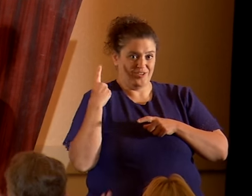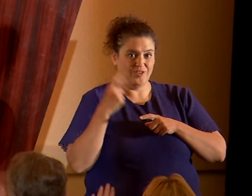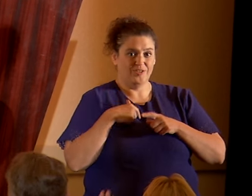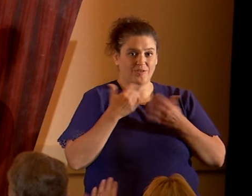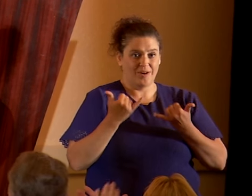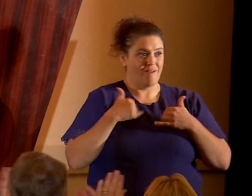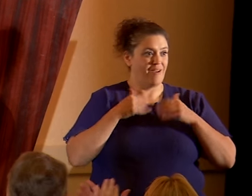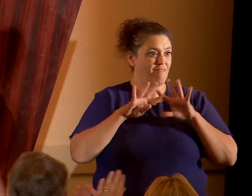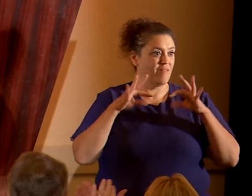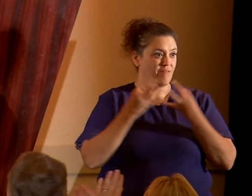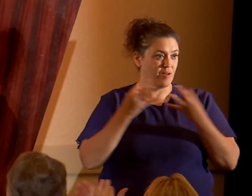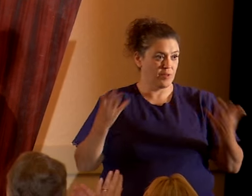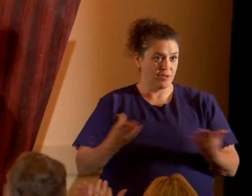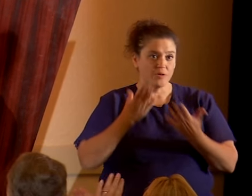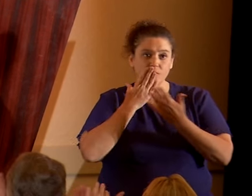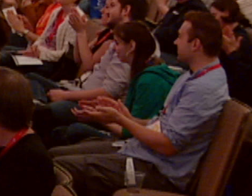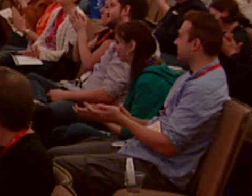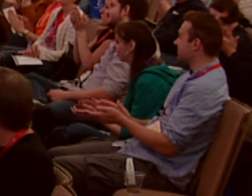you all.